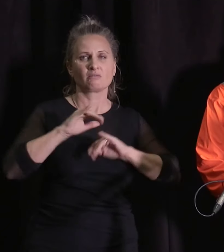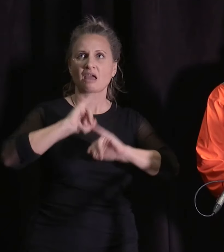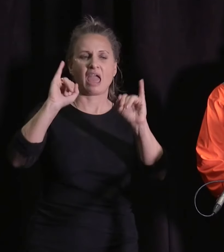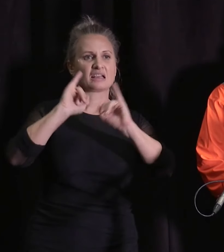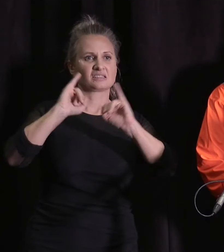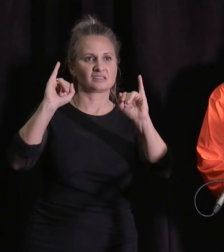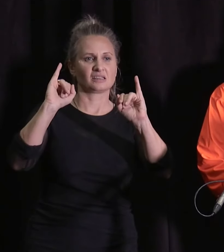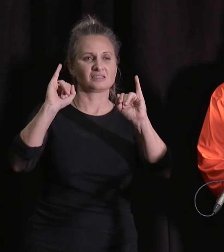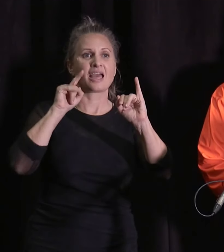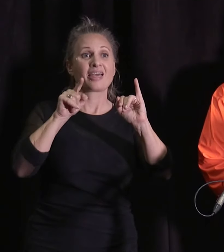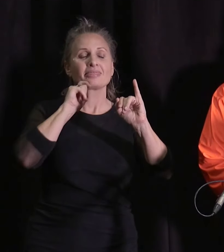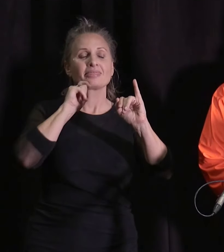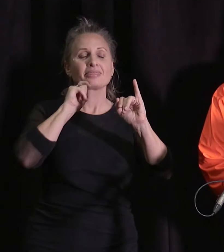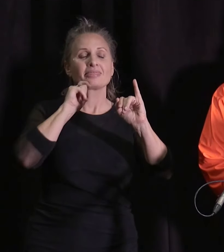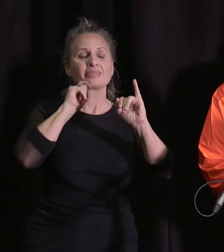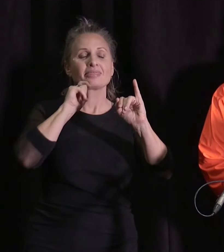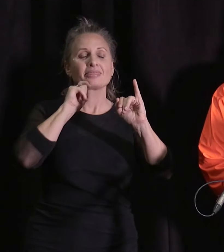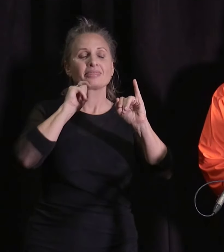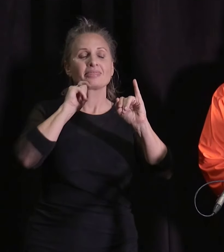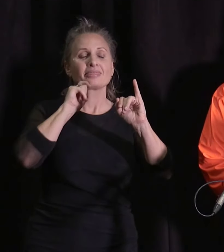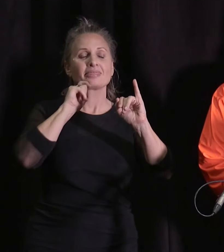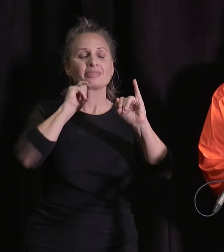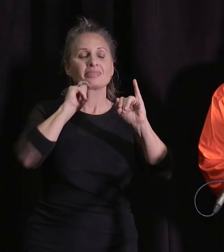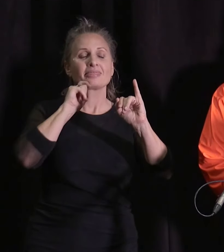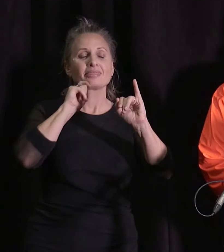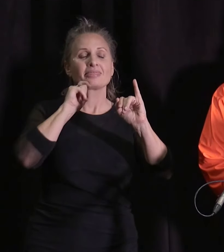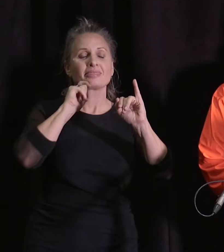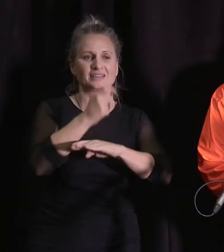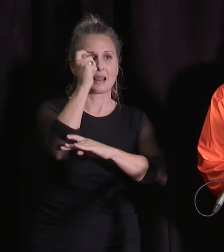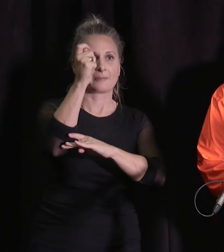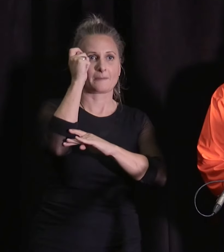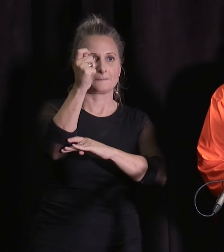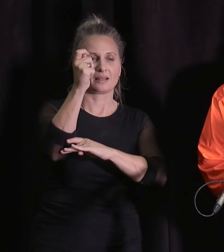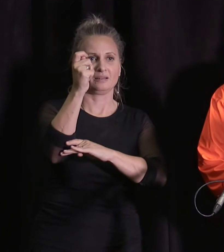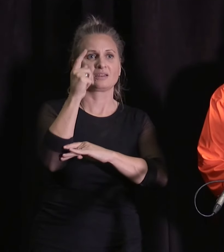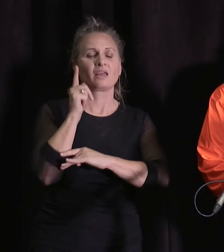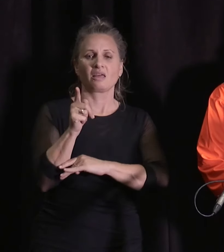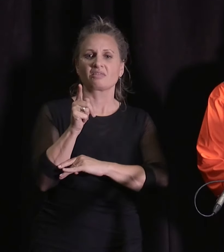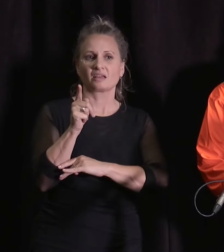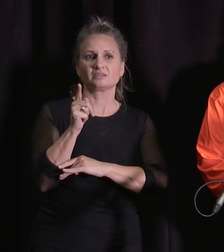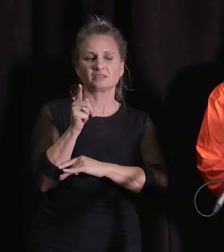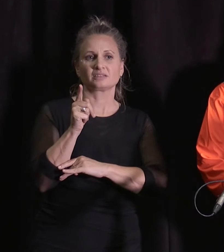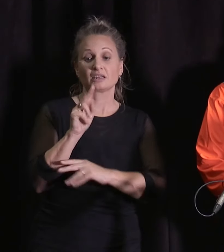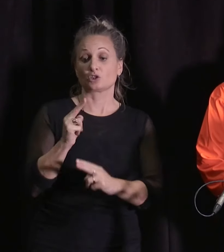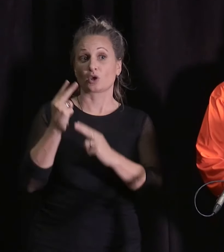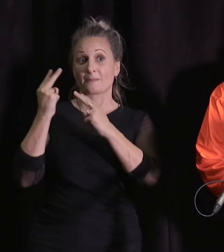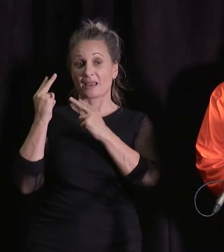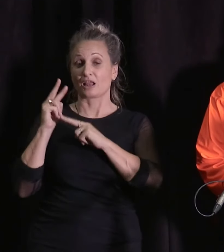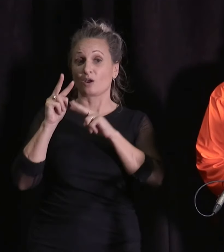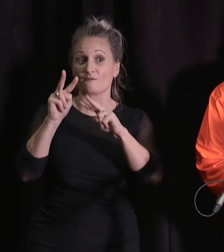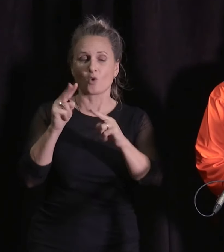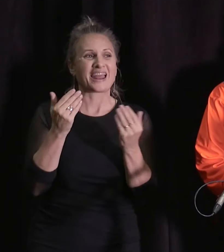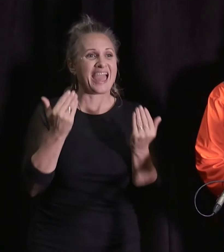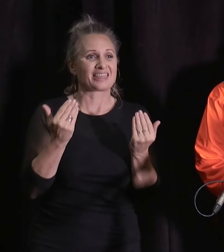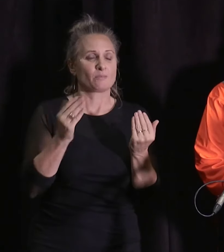I think we've got a long history of perhaps poor past decisions in New Zealand that we're confronting right now. It's not that helpful for